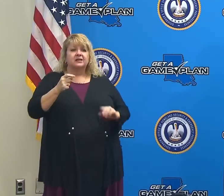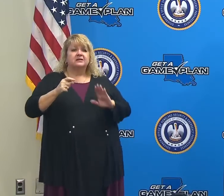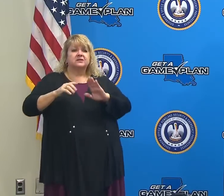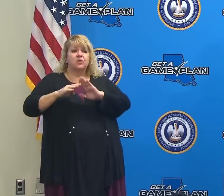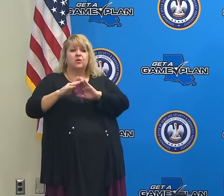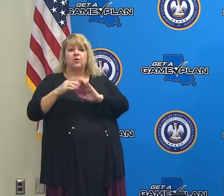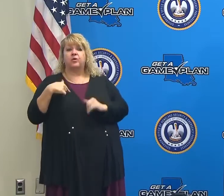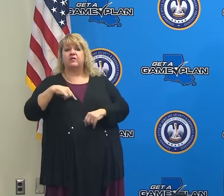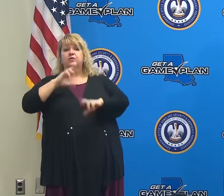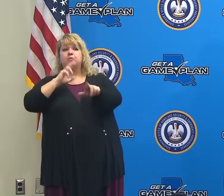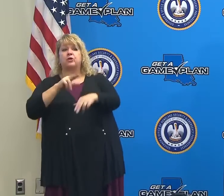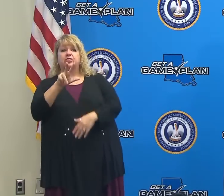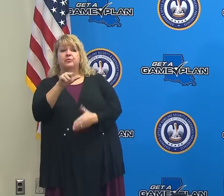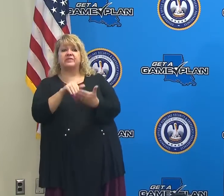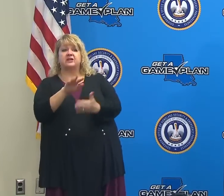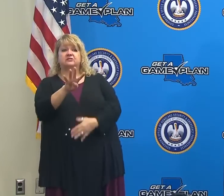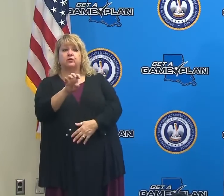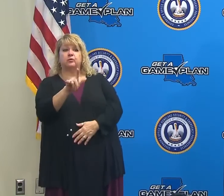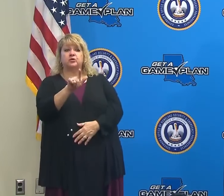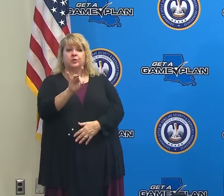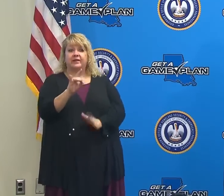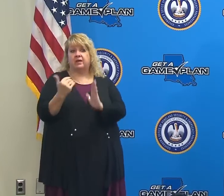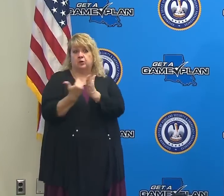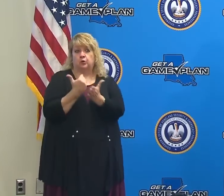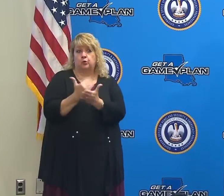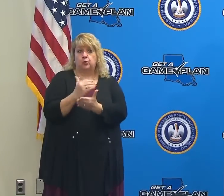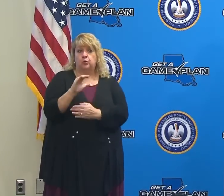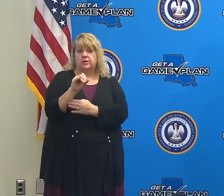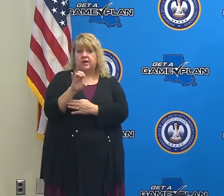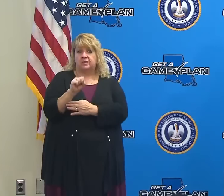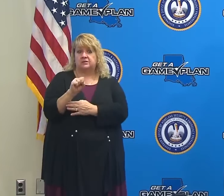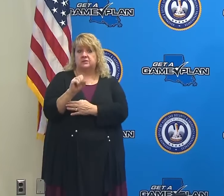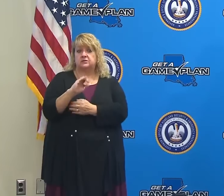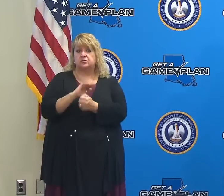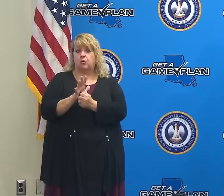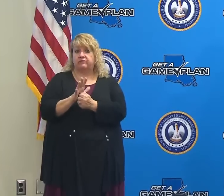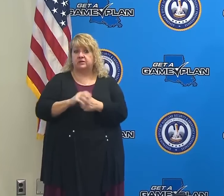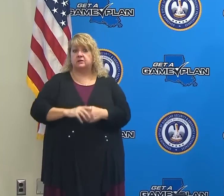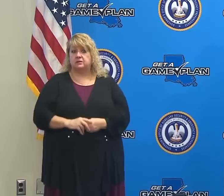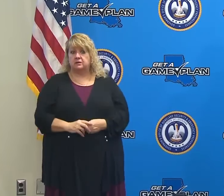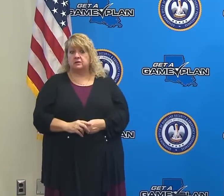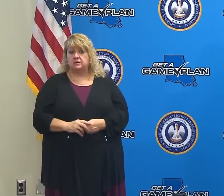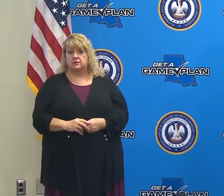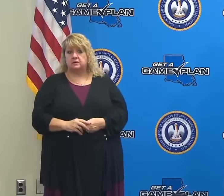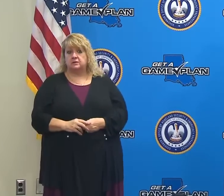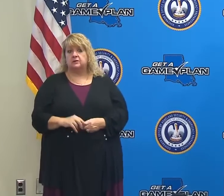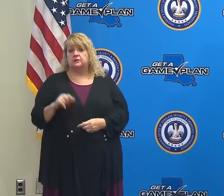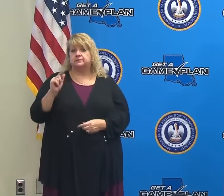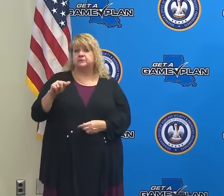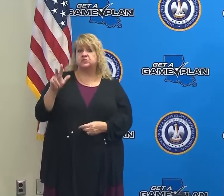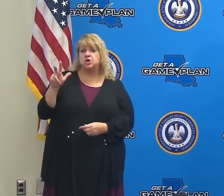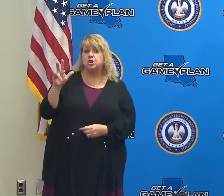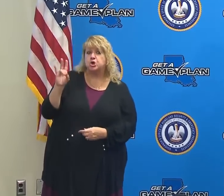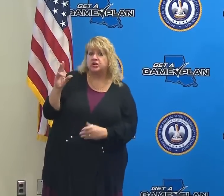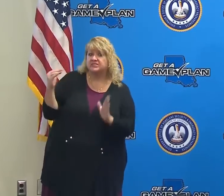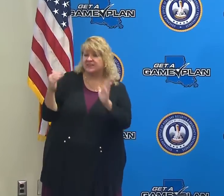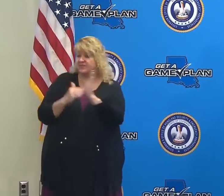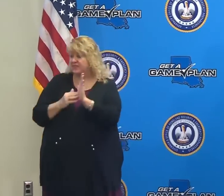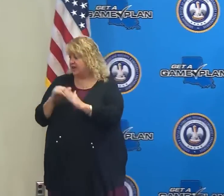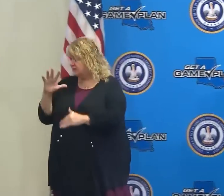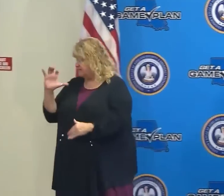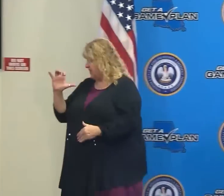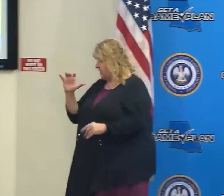additional 3,428 new cases of COVID today. That's on 37,520 tests.